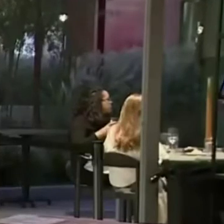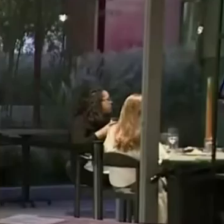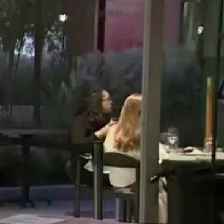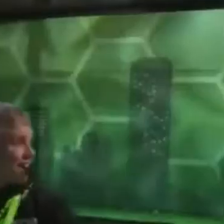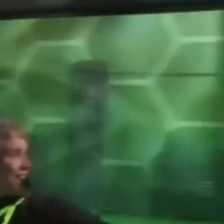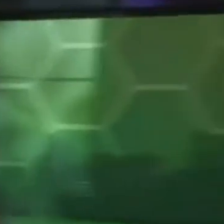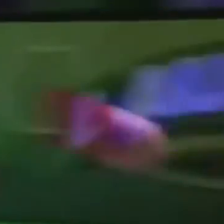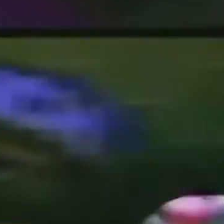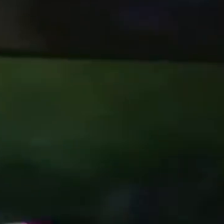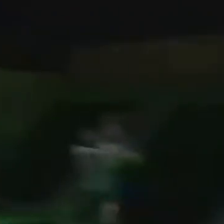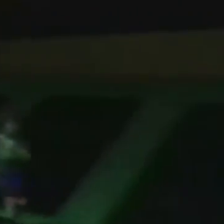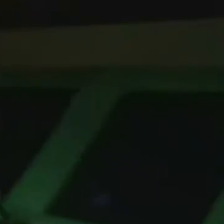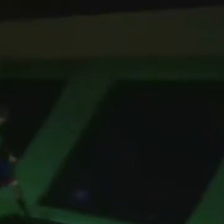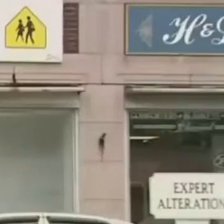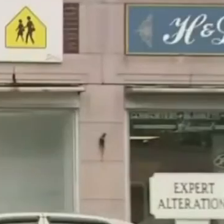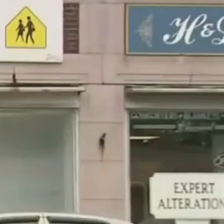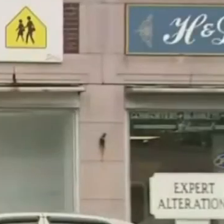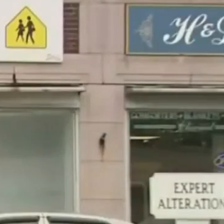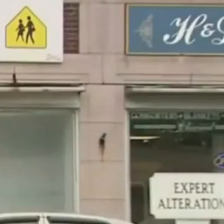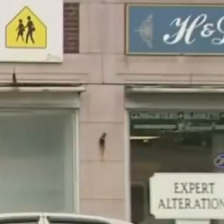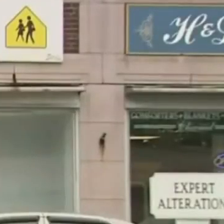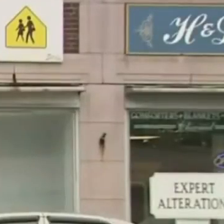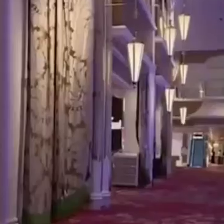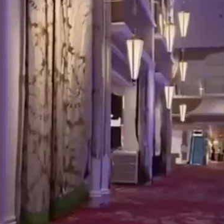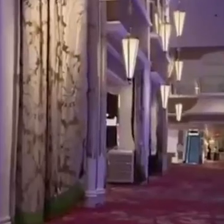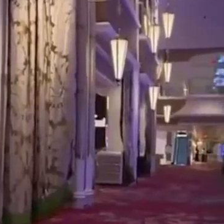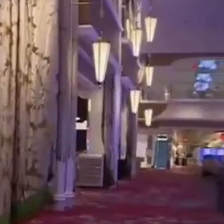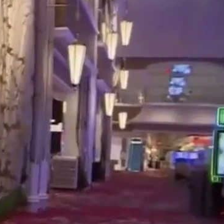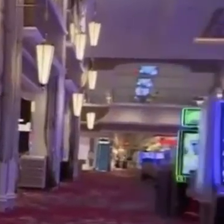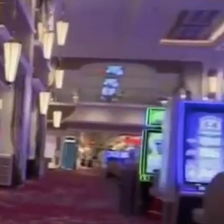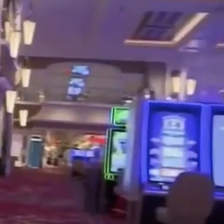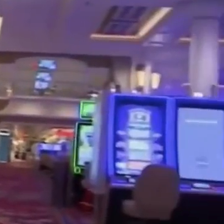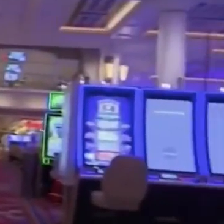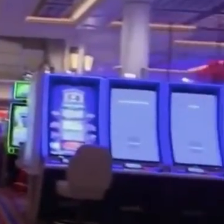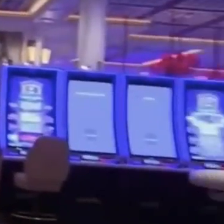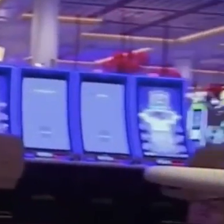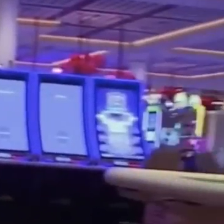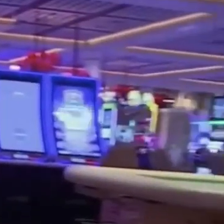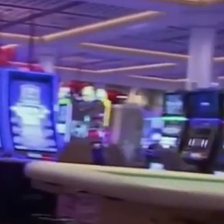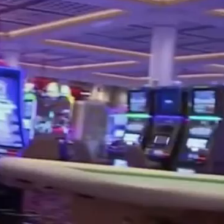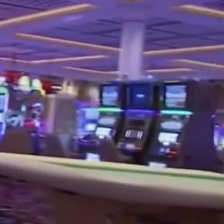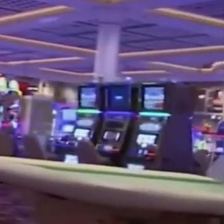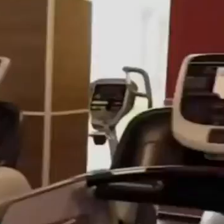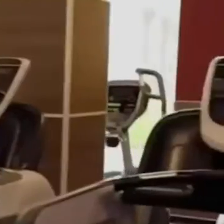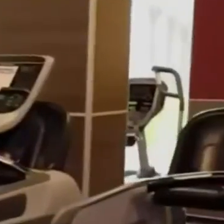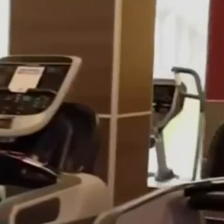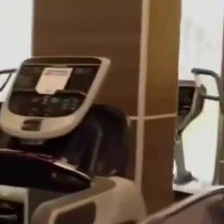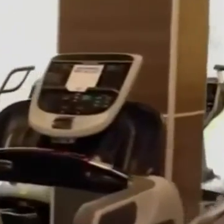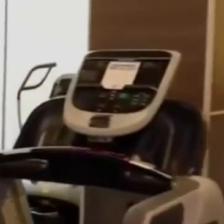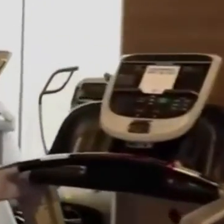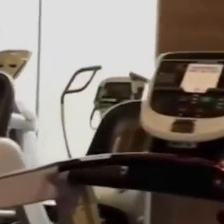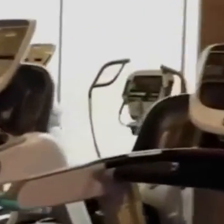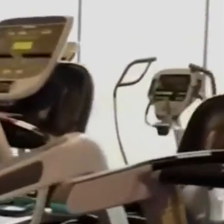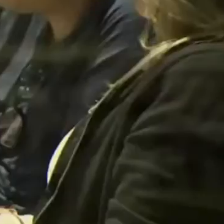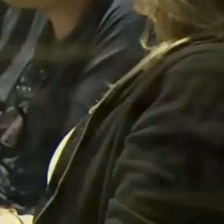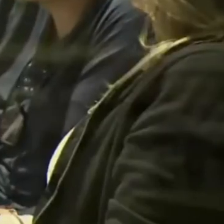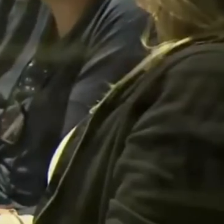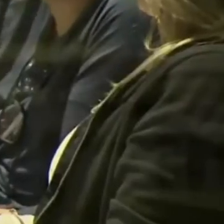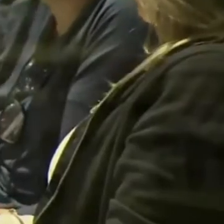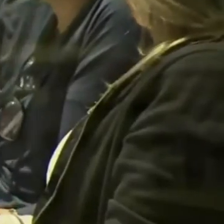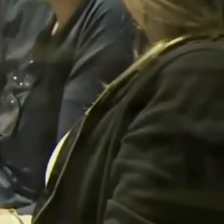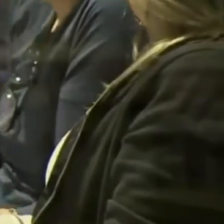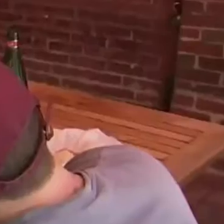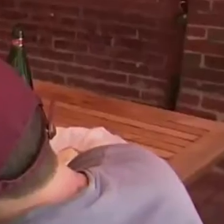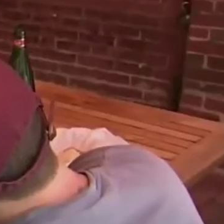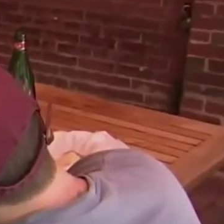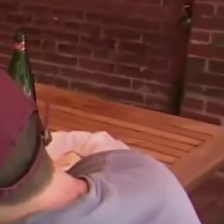advisory, the governor is ordering many businesses to close by 9.30 every night, including theaters, casinos, and gyms. Table service at